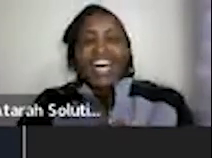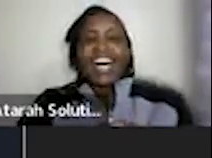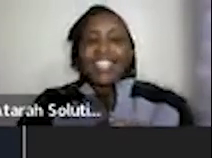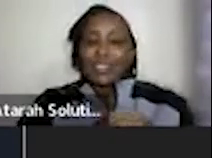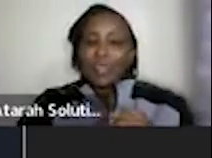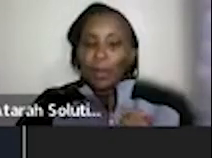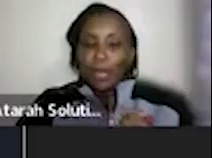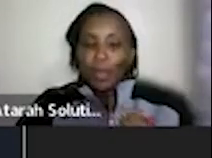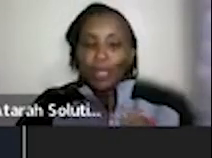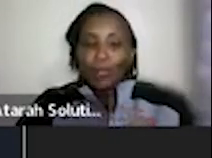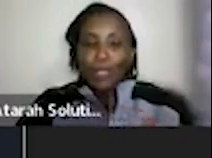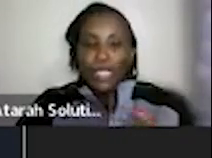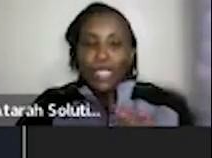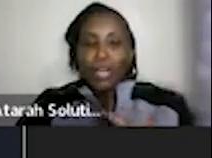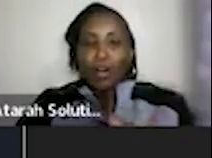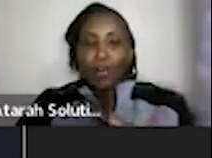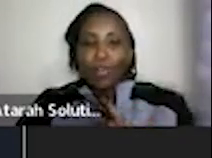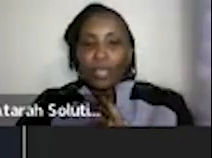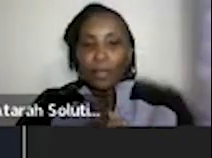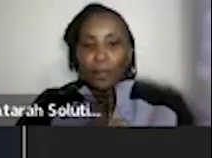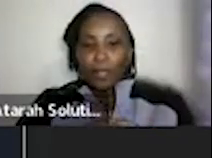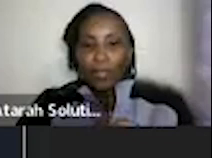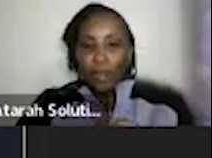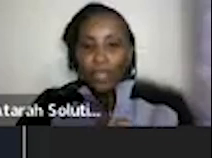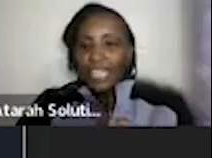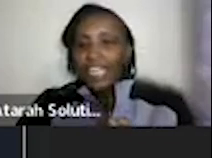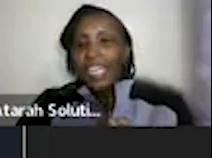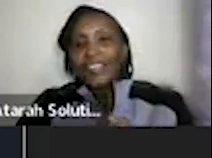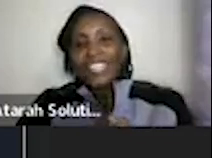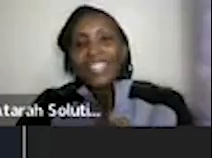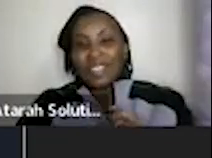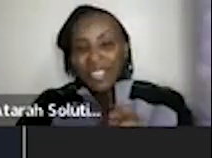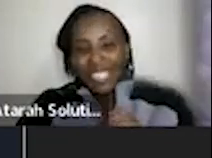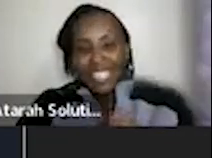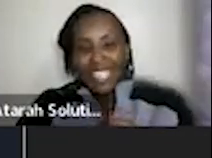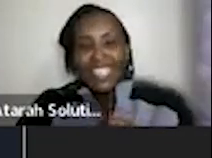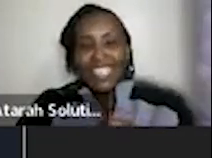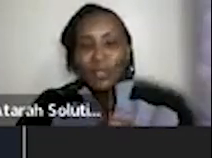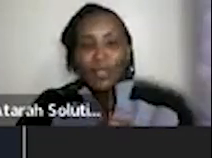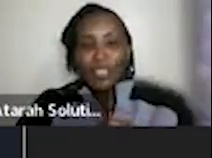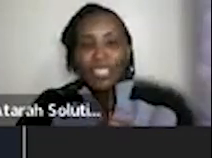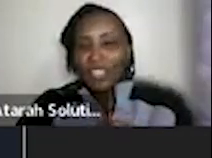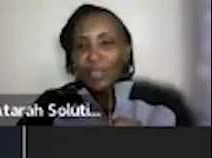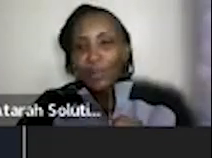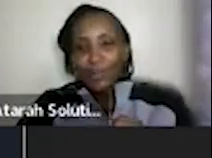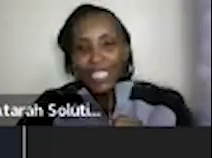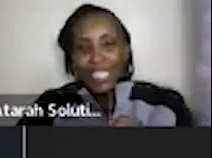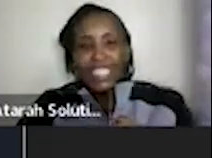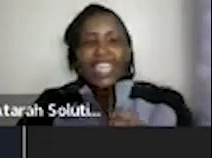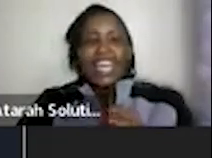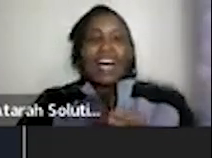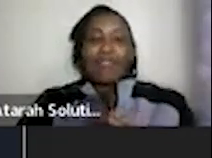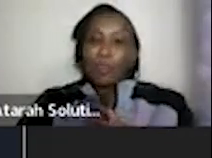uh it's gonna be on the 15th of um february right after valentine's uh so we are not interfering with your